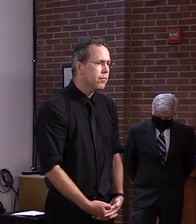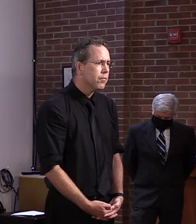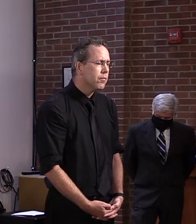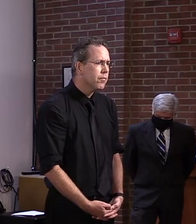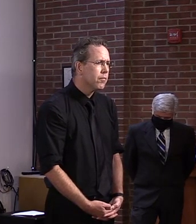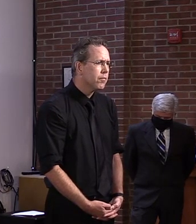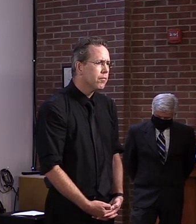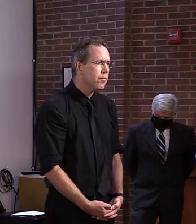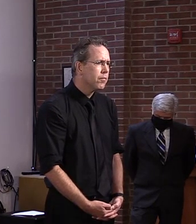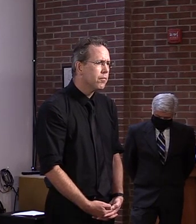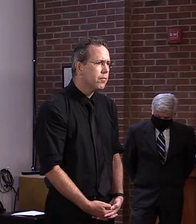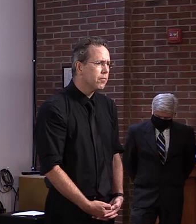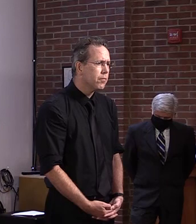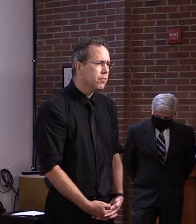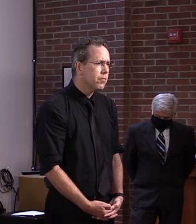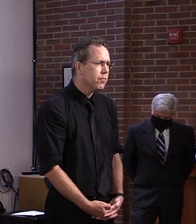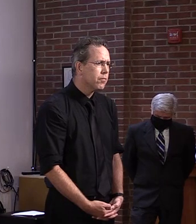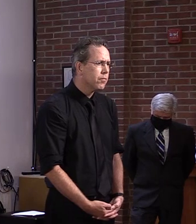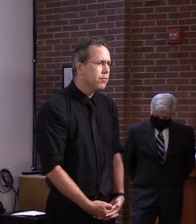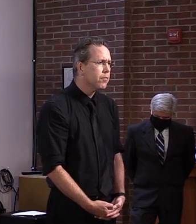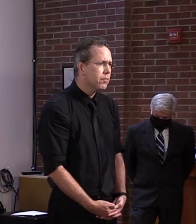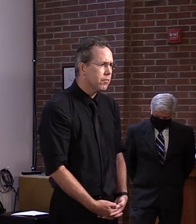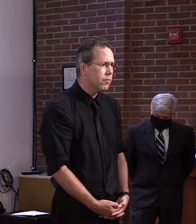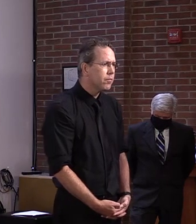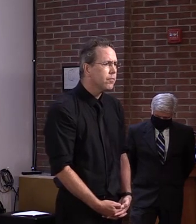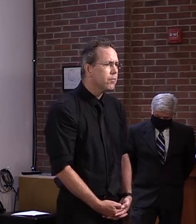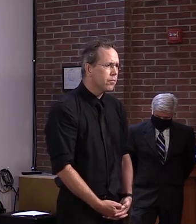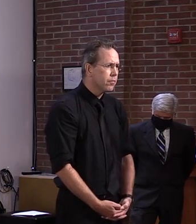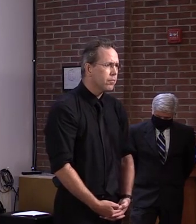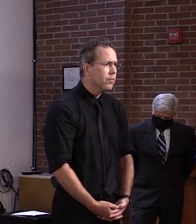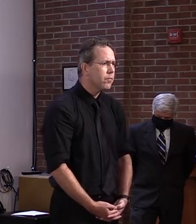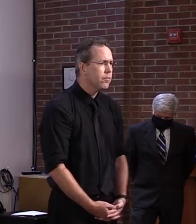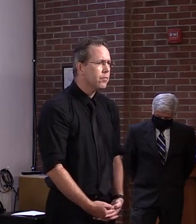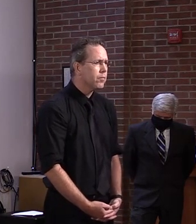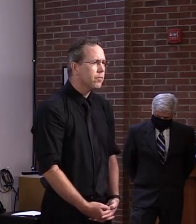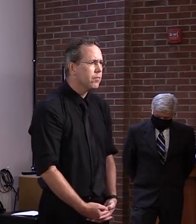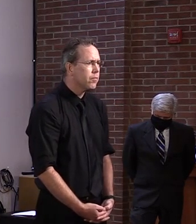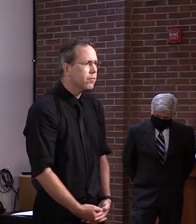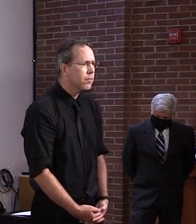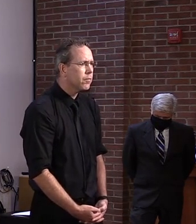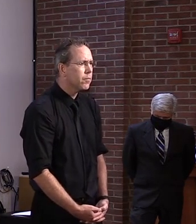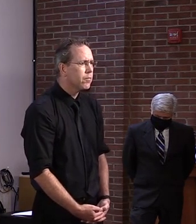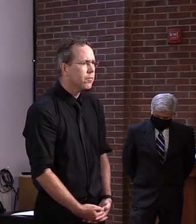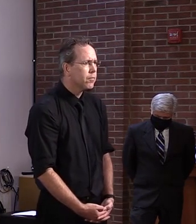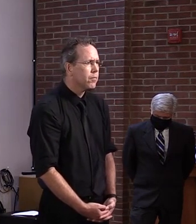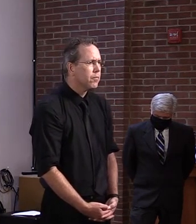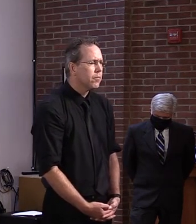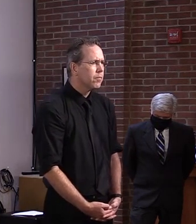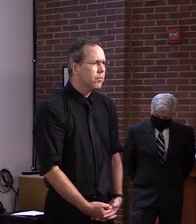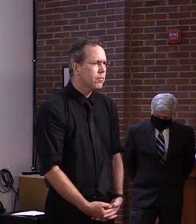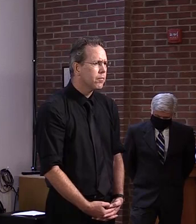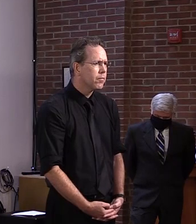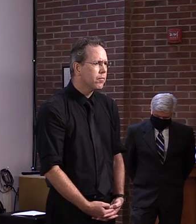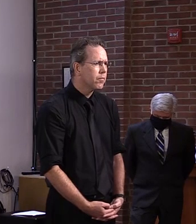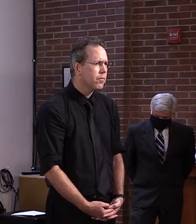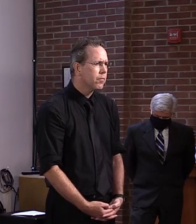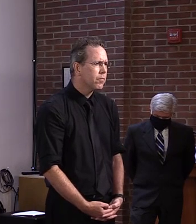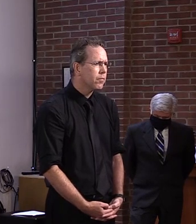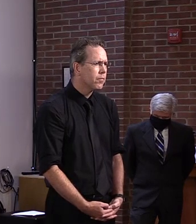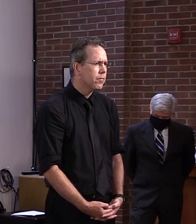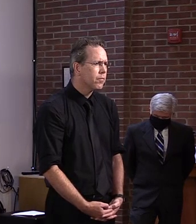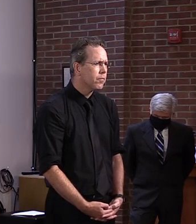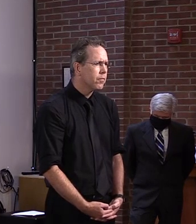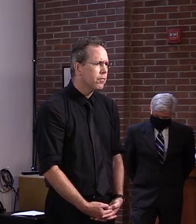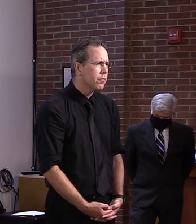outlined the software changes that could fix the problem. And on Friday, you called, uh, Quidel's, uh, reference to this inappropriate.